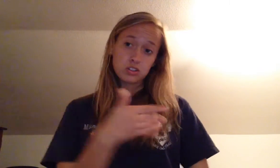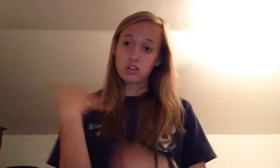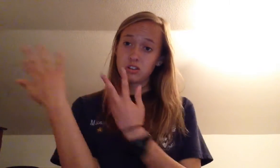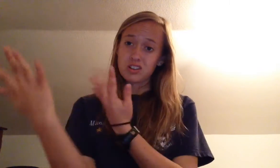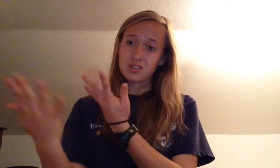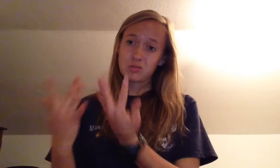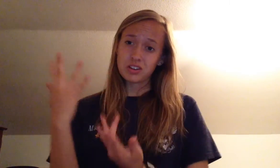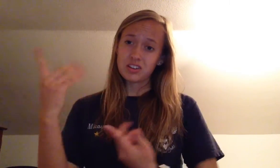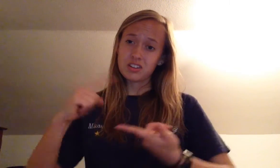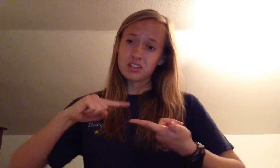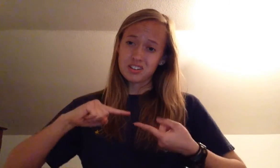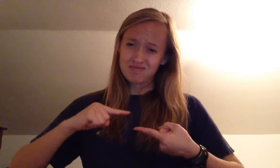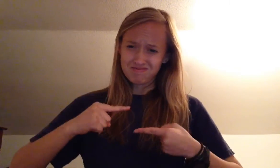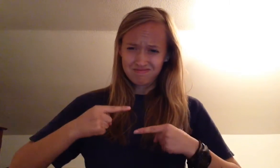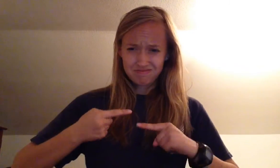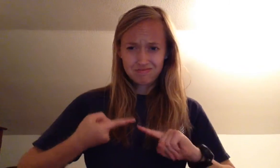all that's waiting is regret